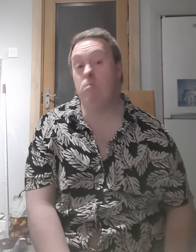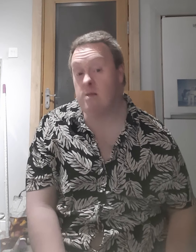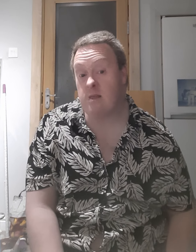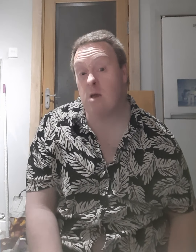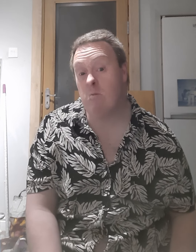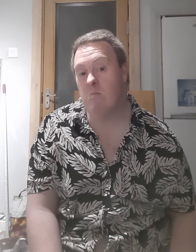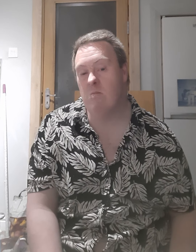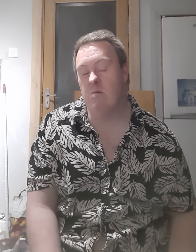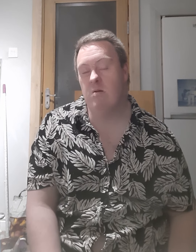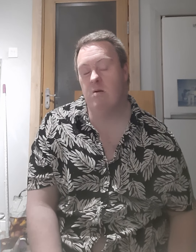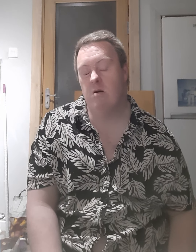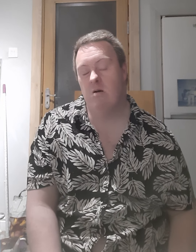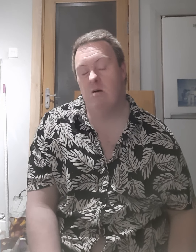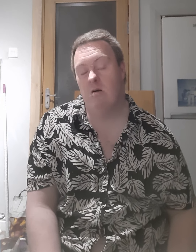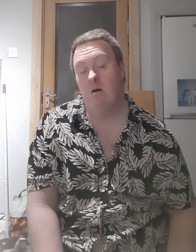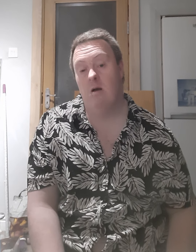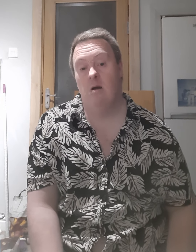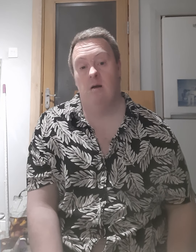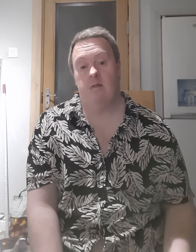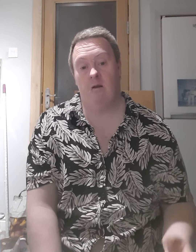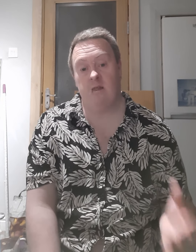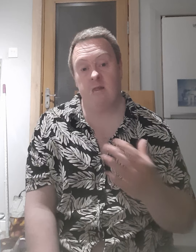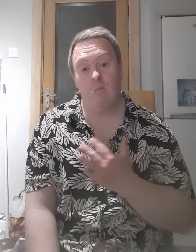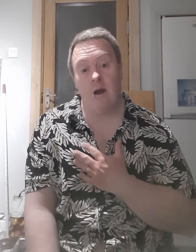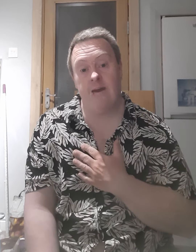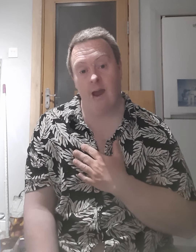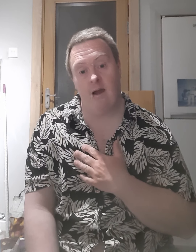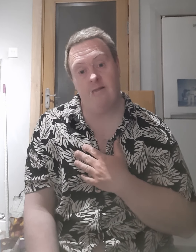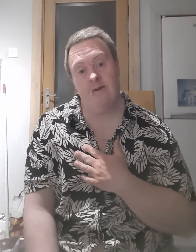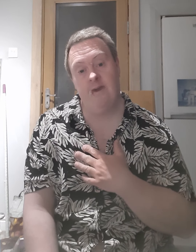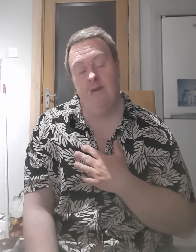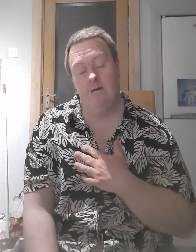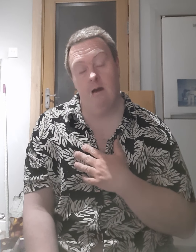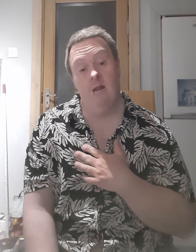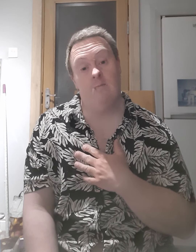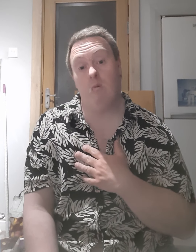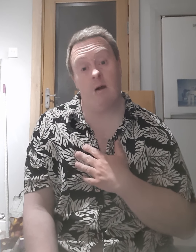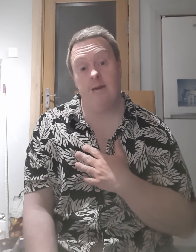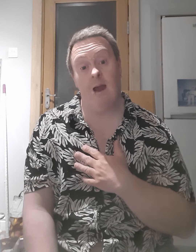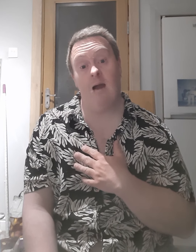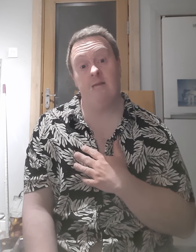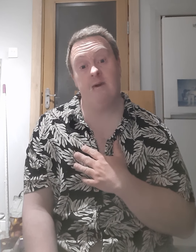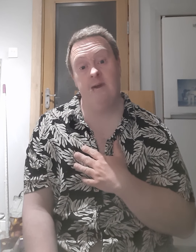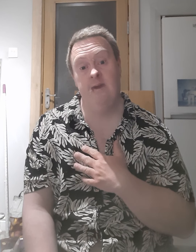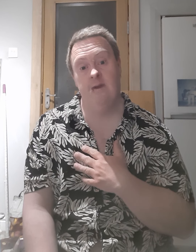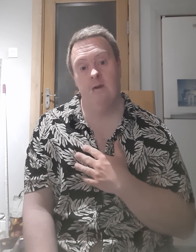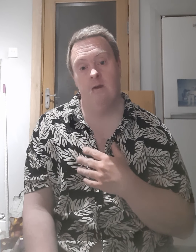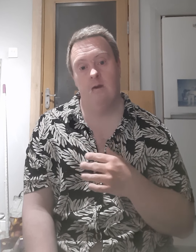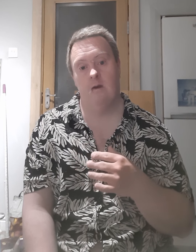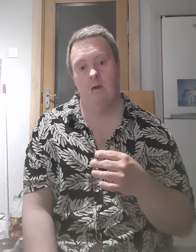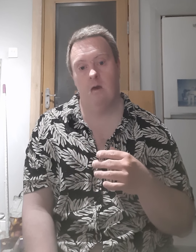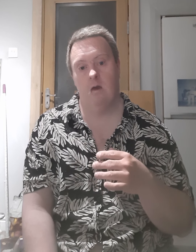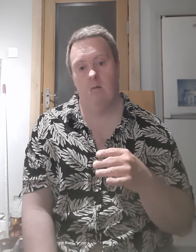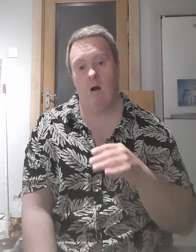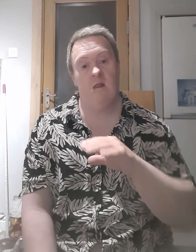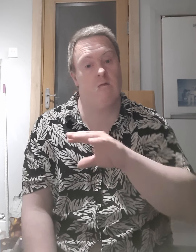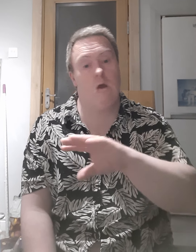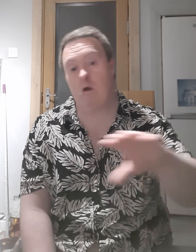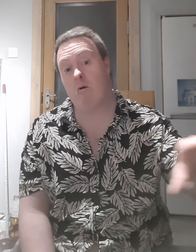me to do so and this is my guard day and it's my guard day and it's not your